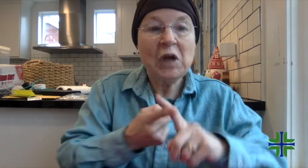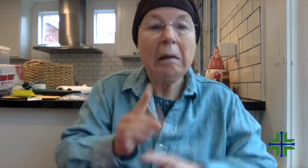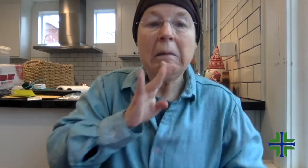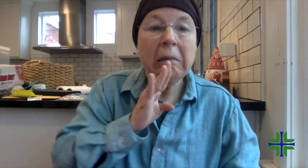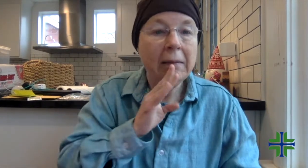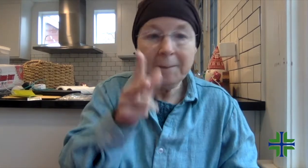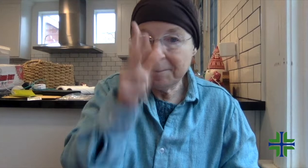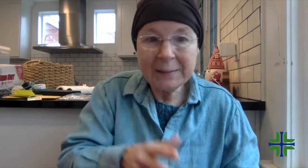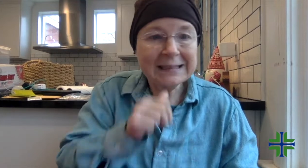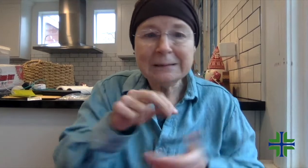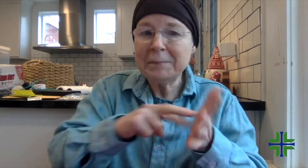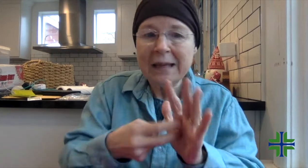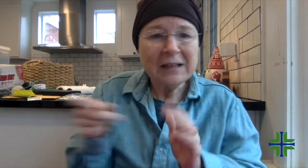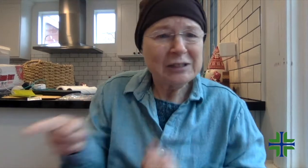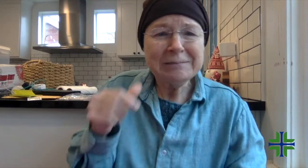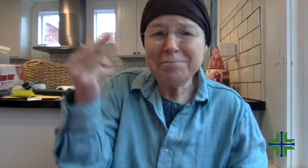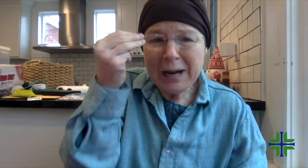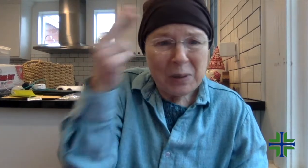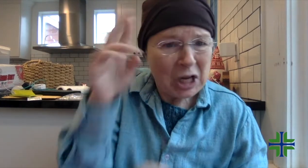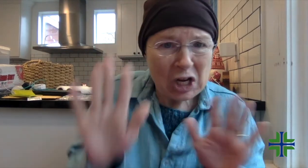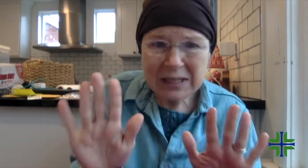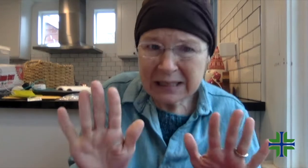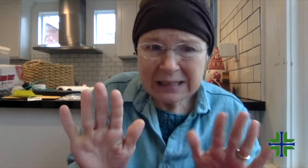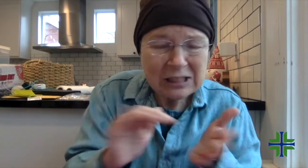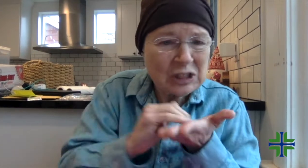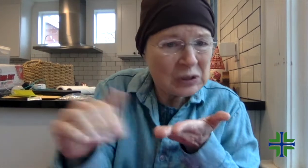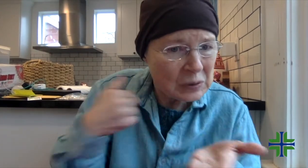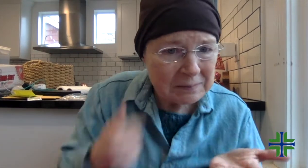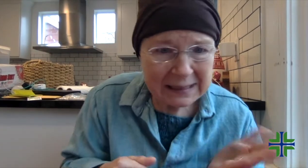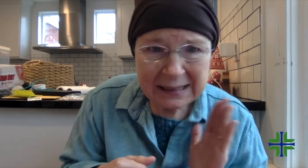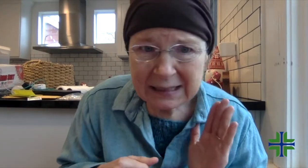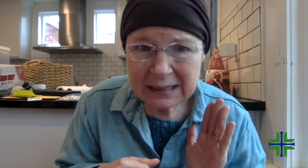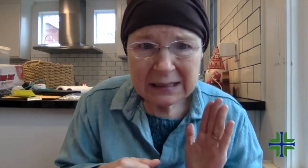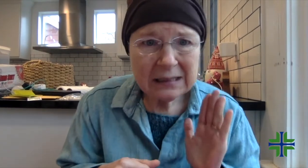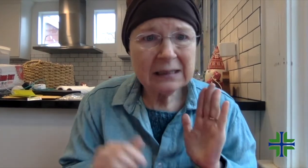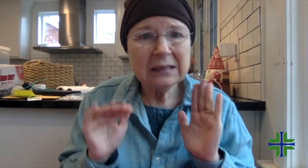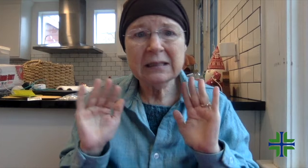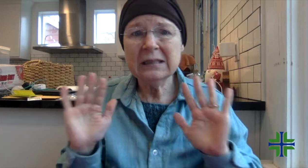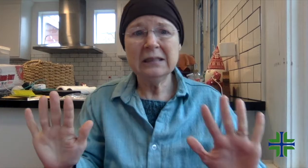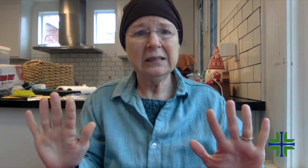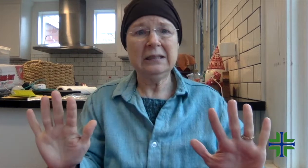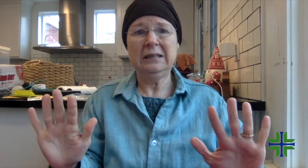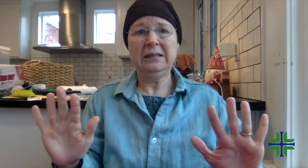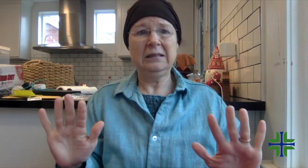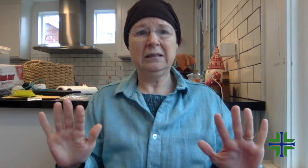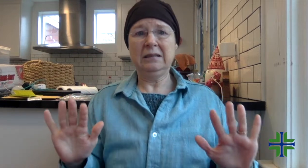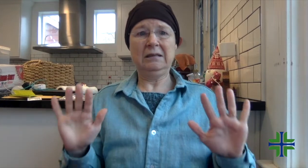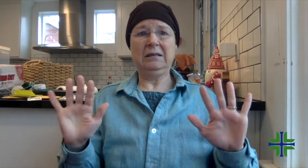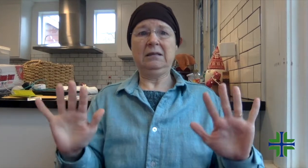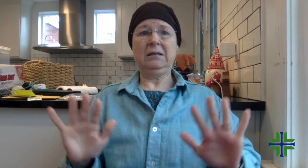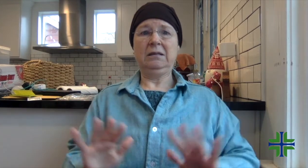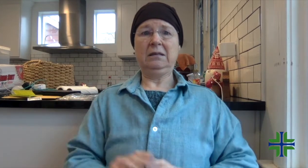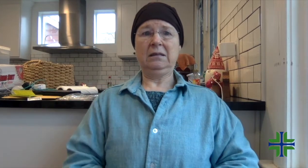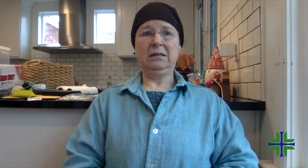issue. And it was because of my friend speaking her best, but she didn't realize she wasn't clear. And the doctor just, because of that one thing,